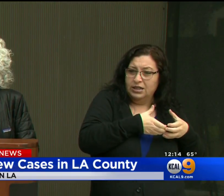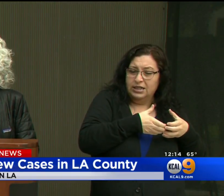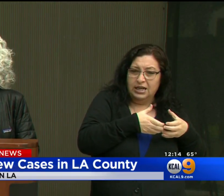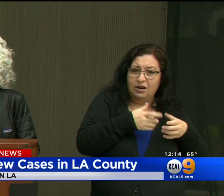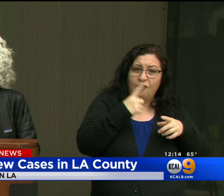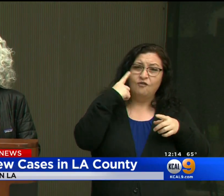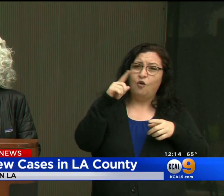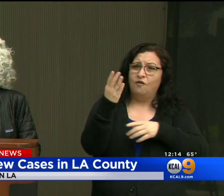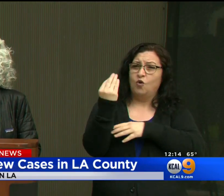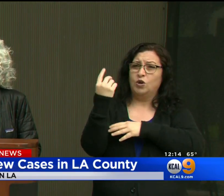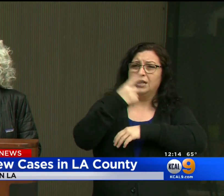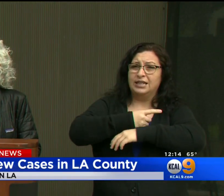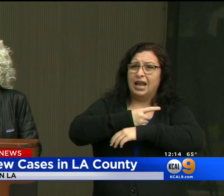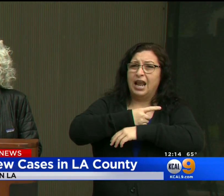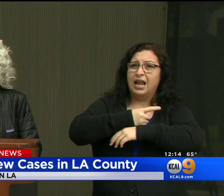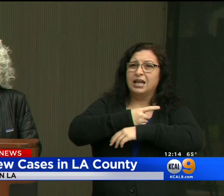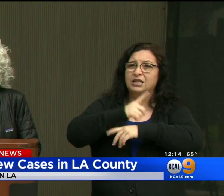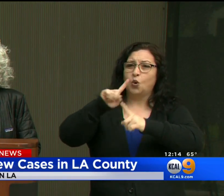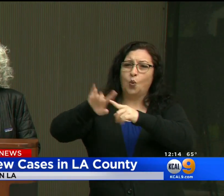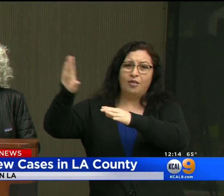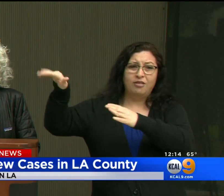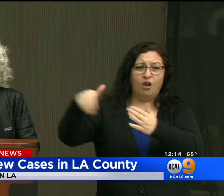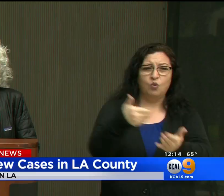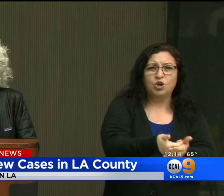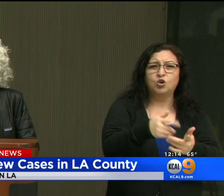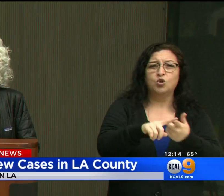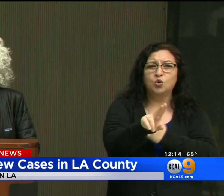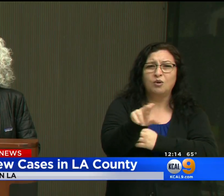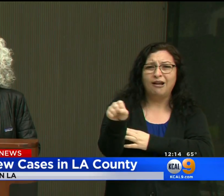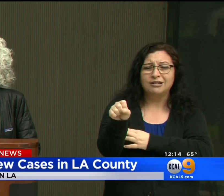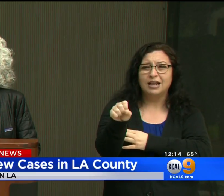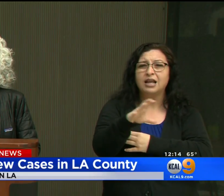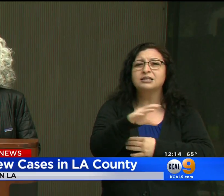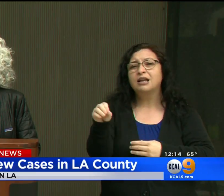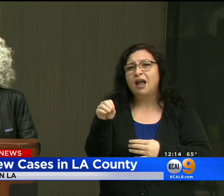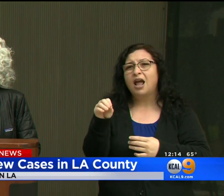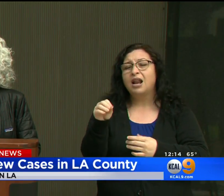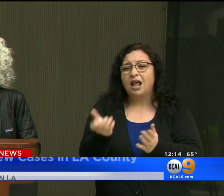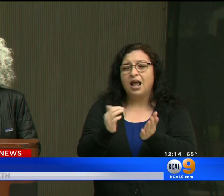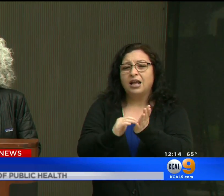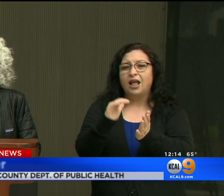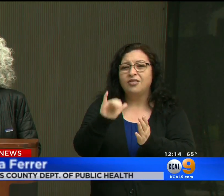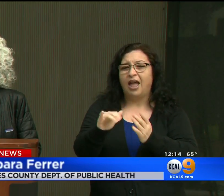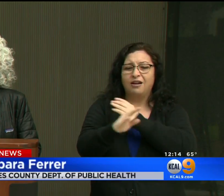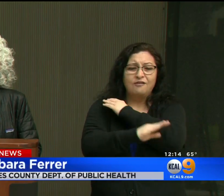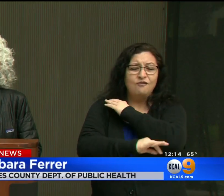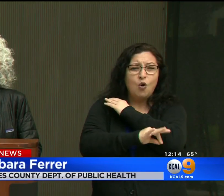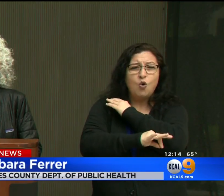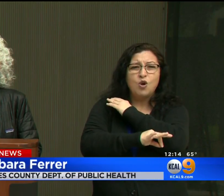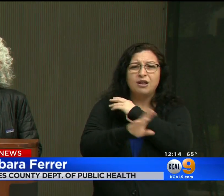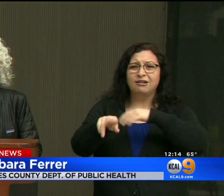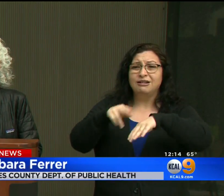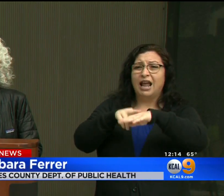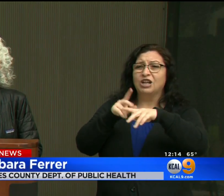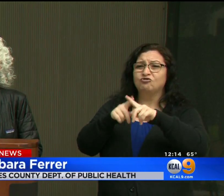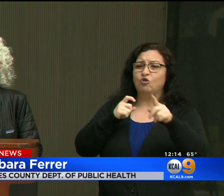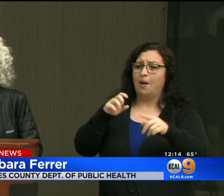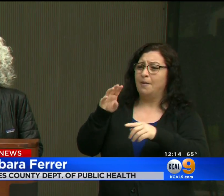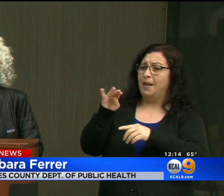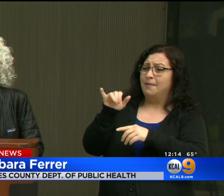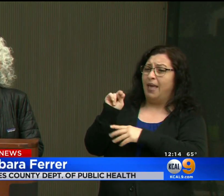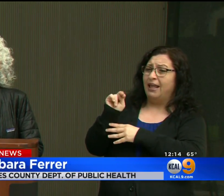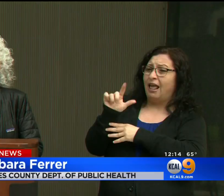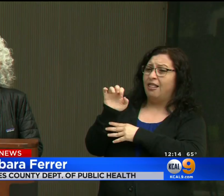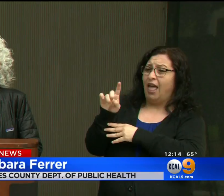upon return to the United States. All right, the L.A. County Department of Public Health giving us an update on the state of the coronavirus